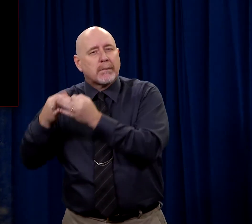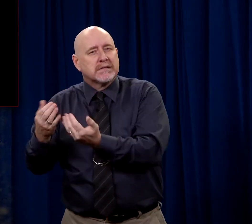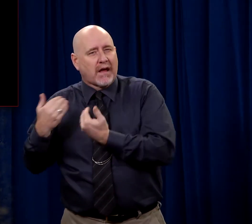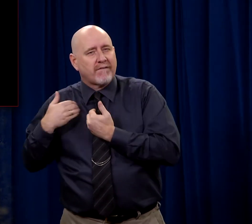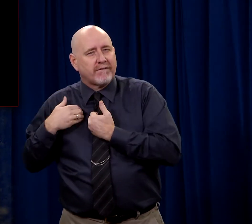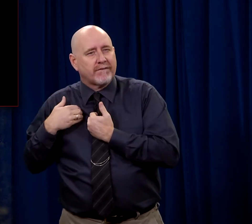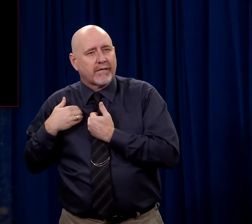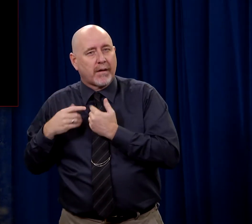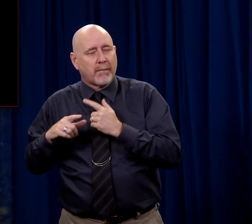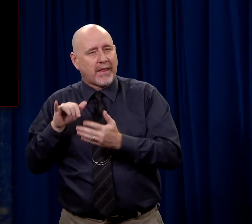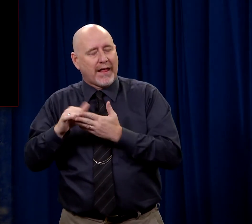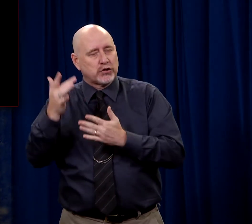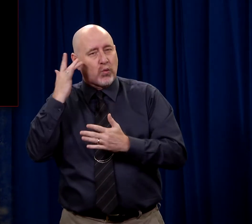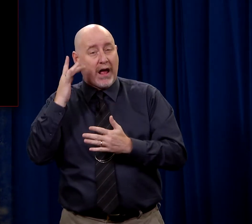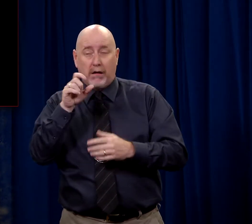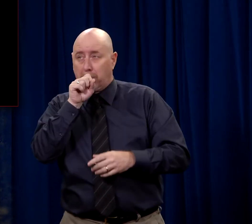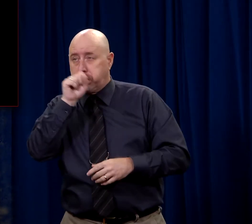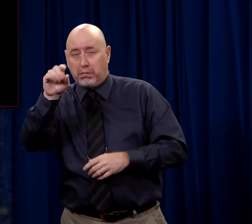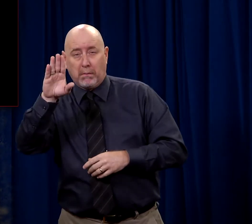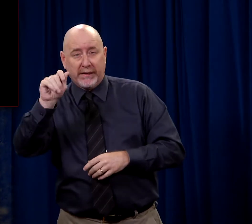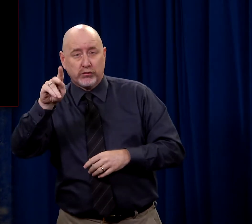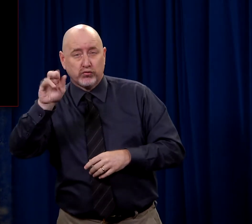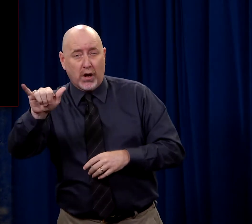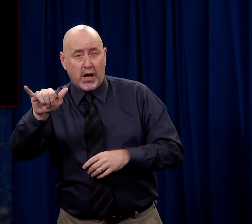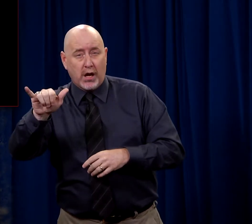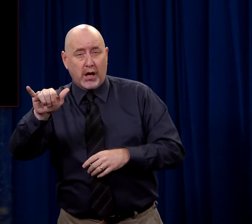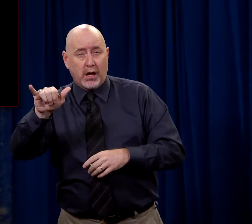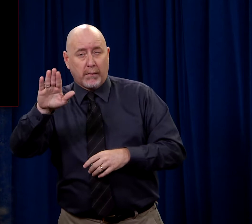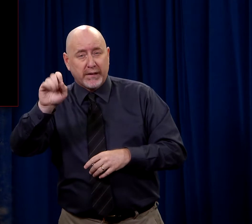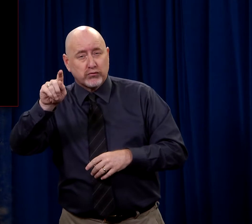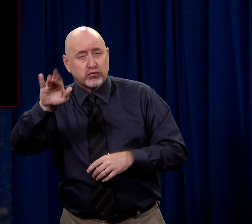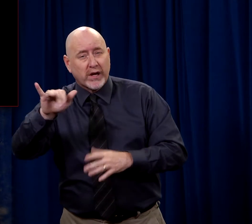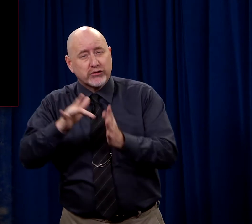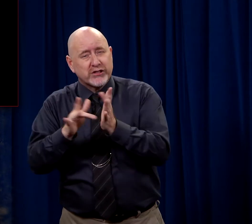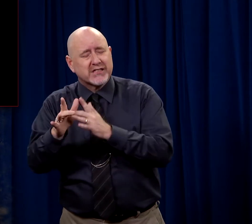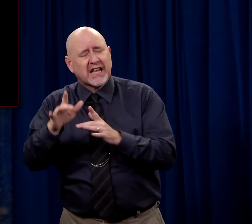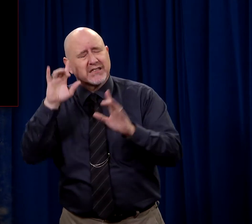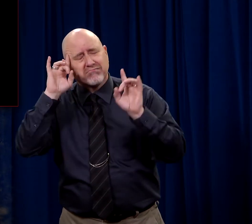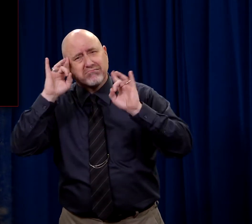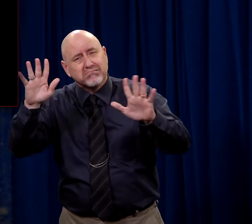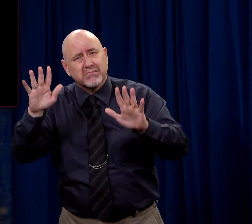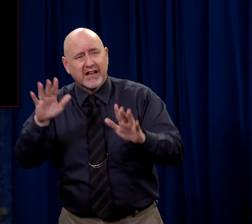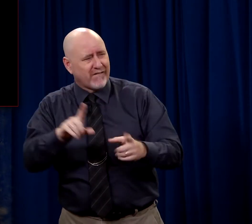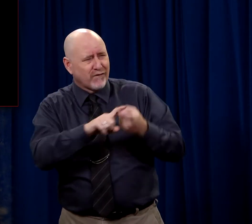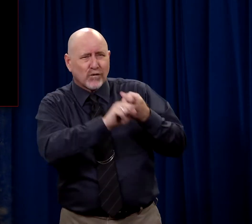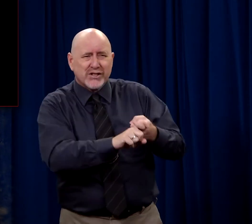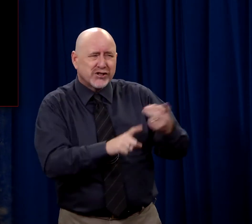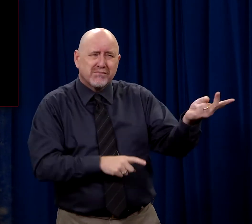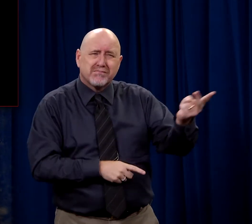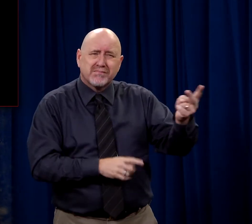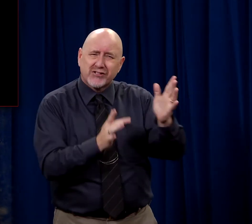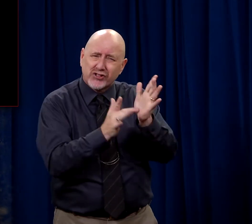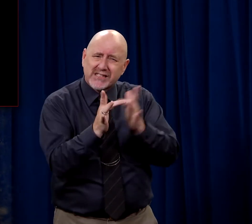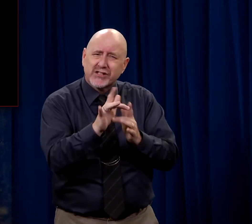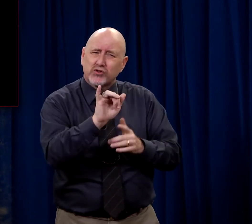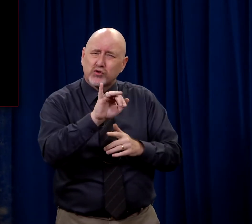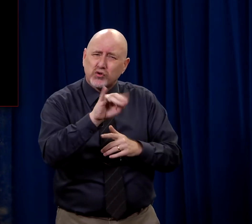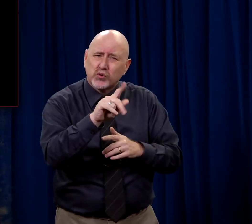And that's what makes this betrayal so very bitter is that there was a trust there in this friendship between Jesus